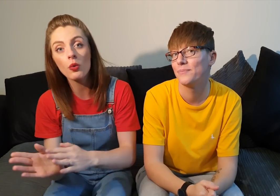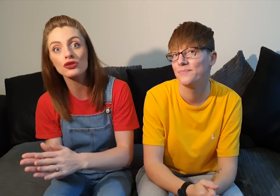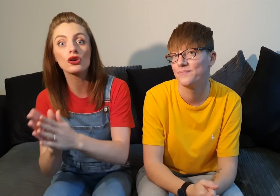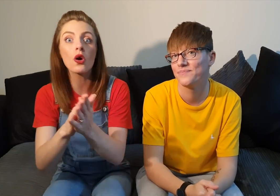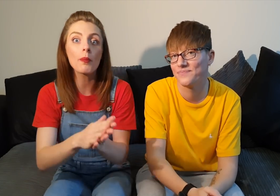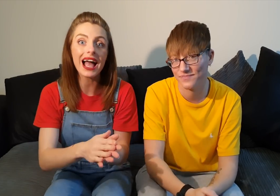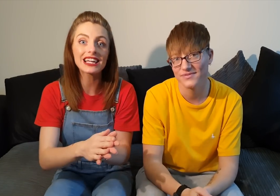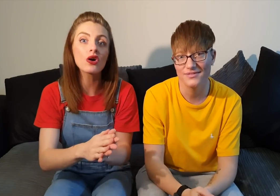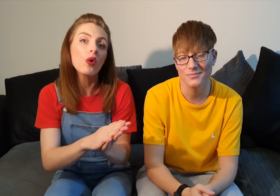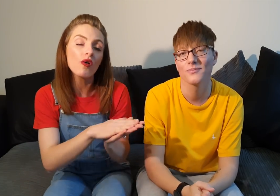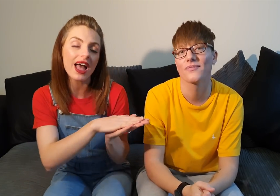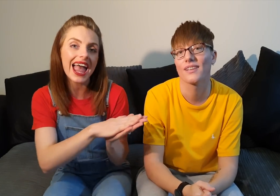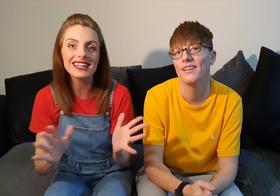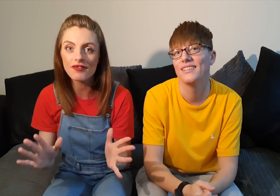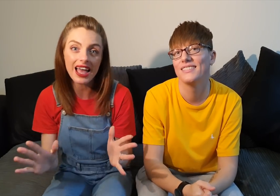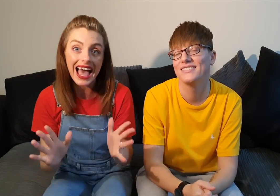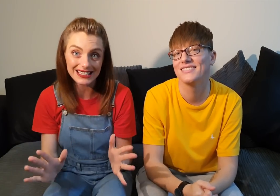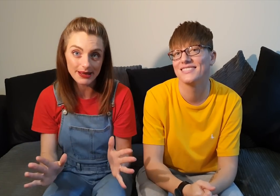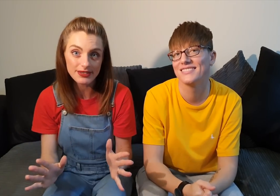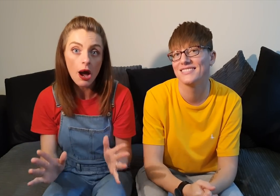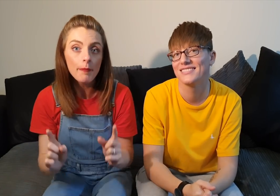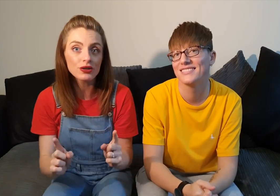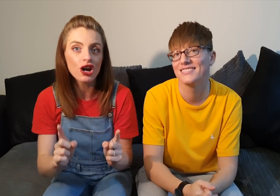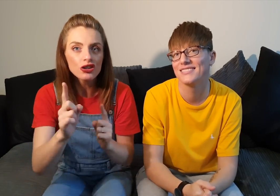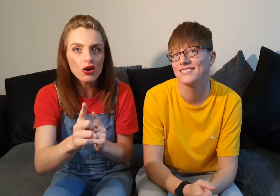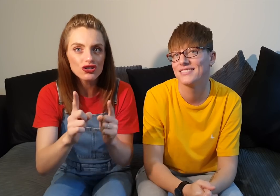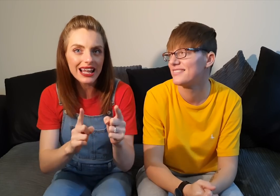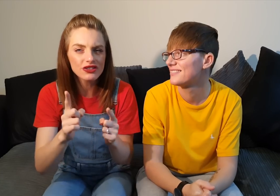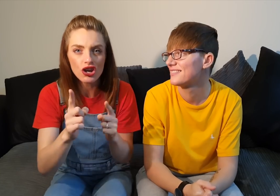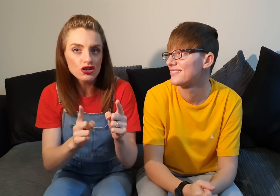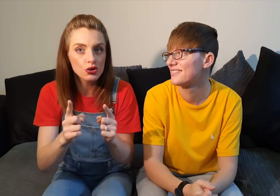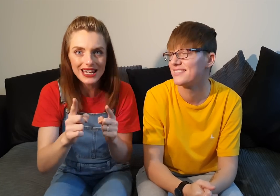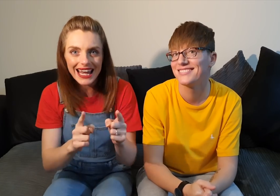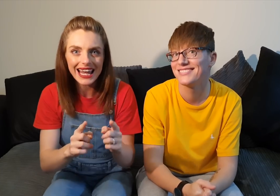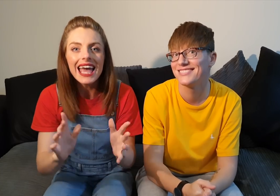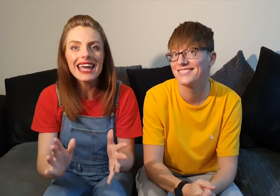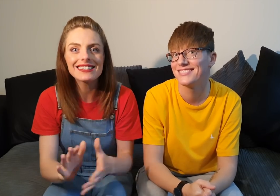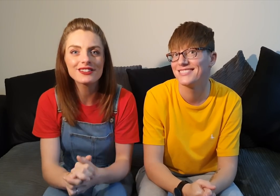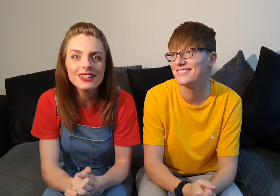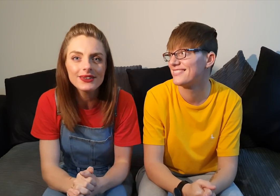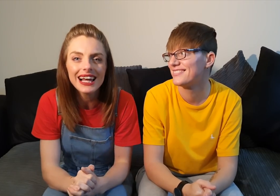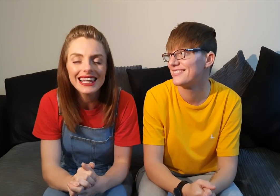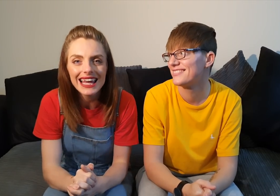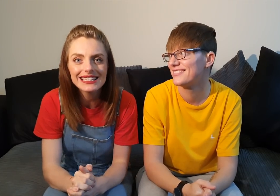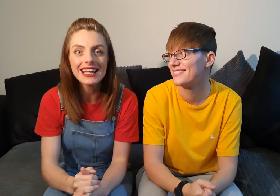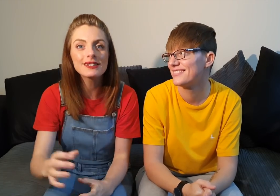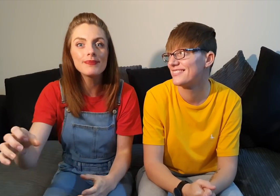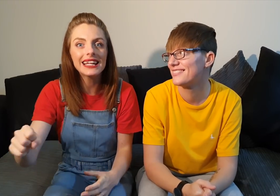want to go back and go over any of the items but your challenge today is to collect as many